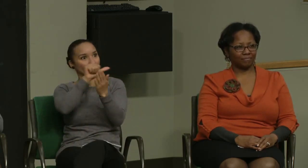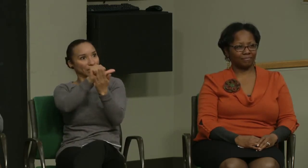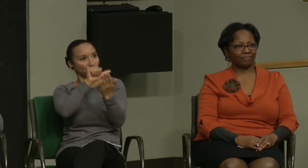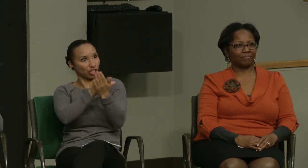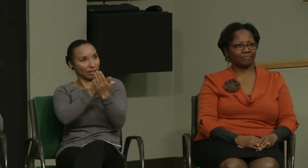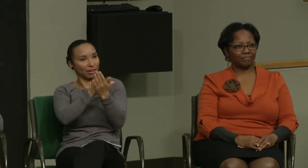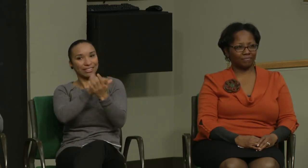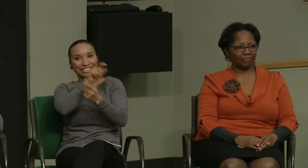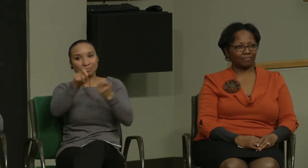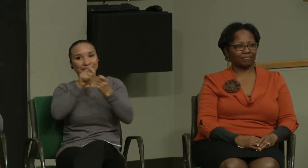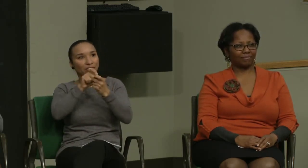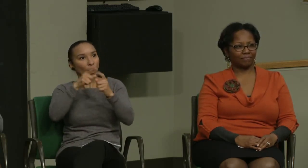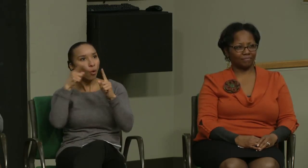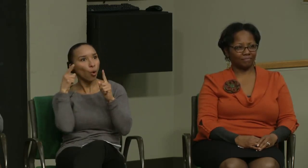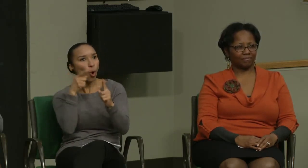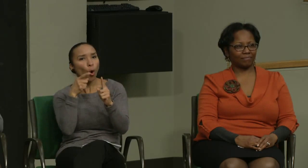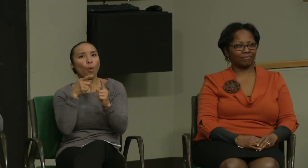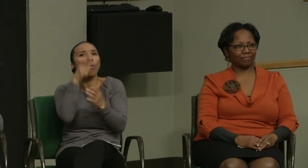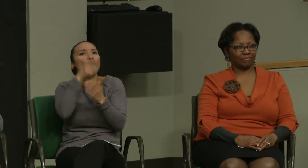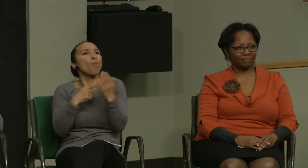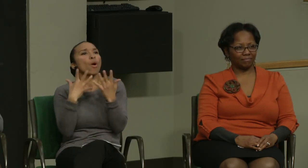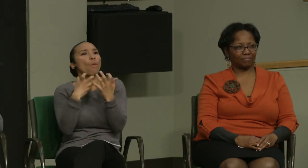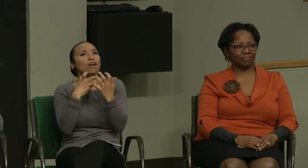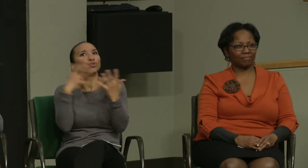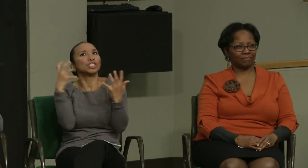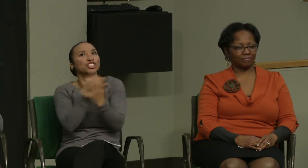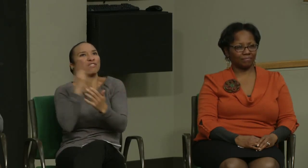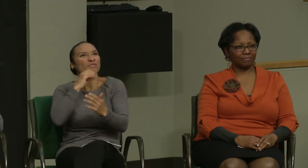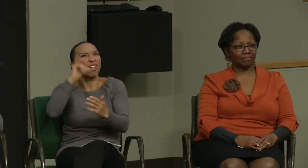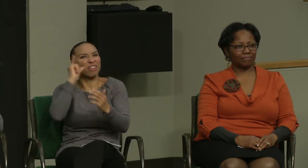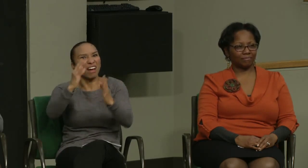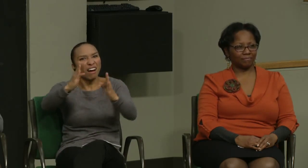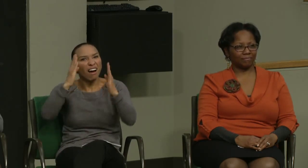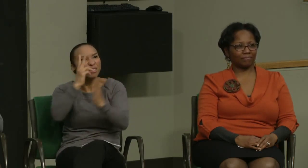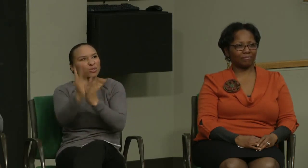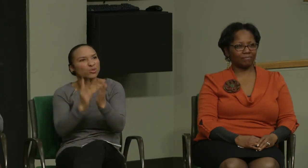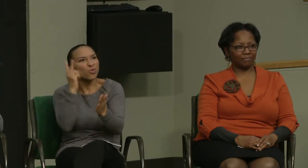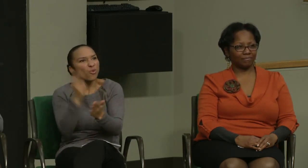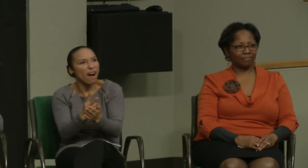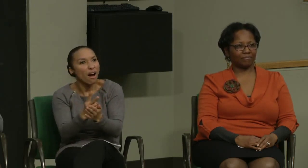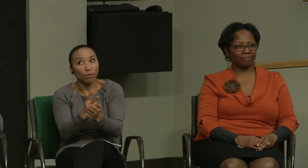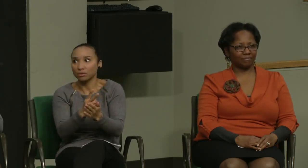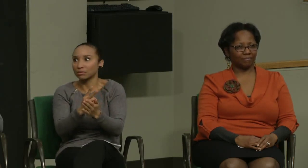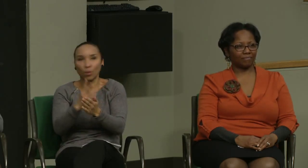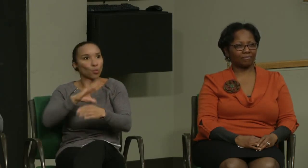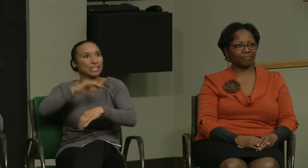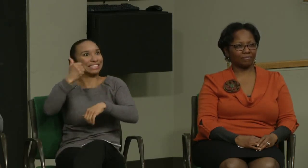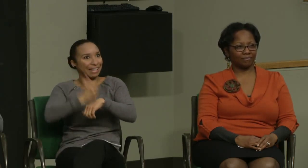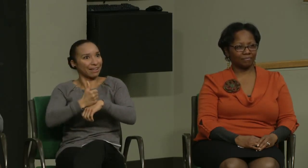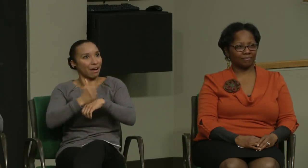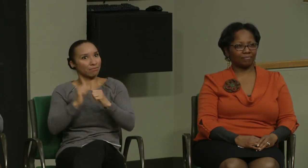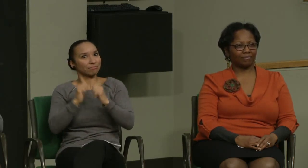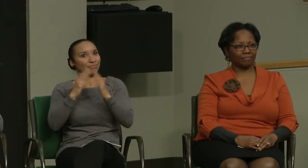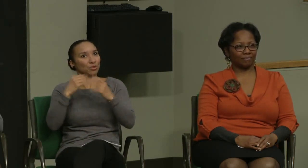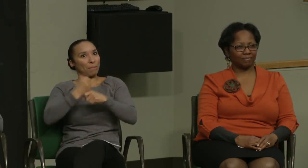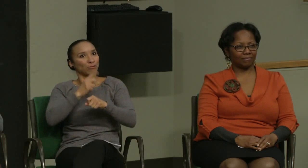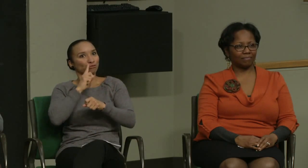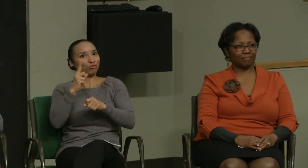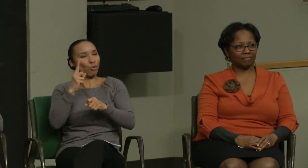goals and we had agendas that we set up what was it that we wanted to achieve for the period of time that we were going to be together for those